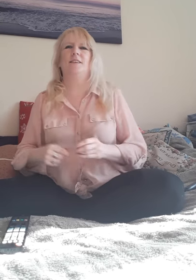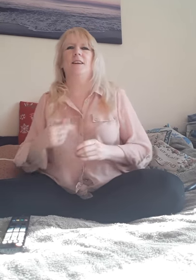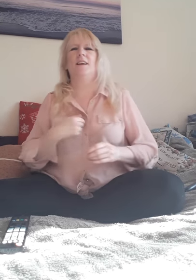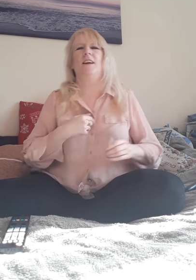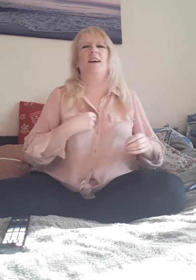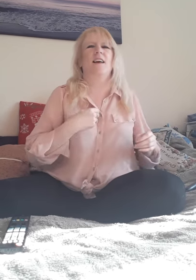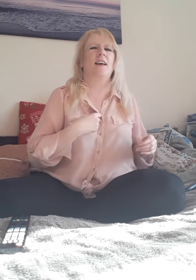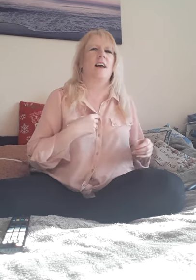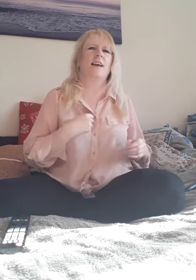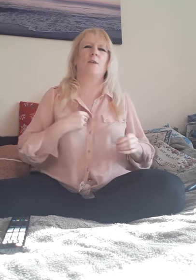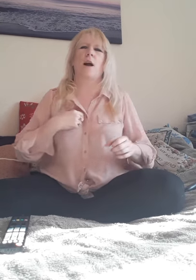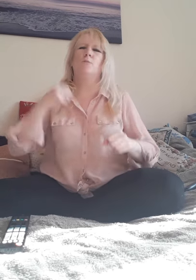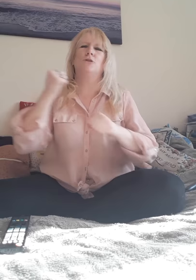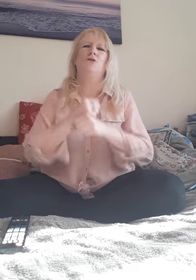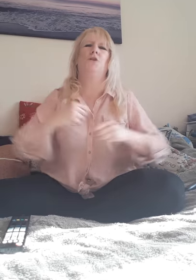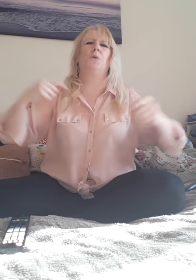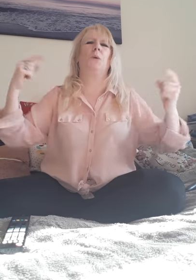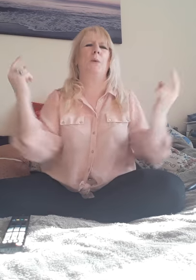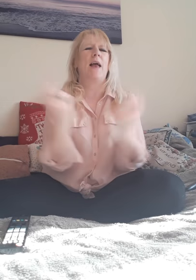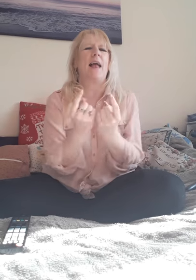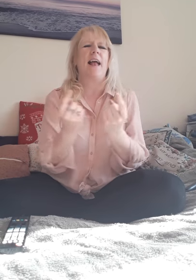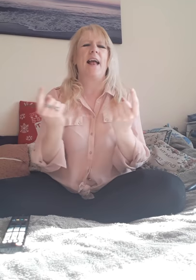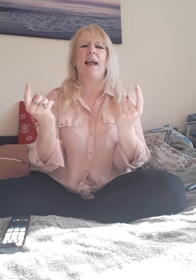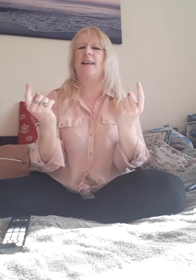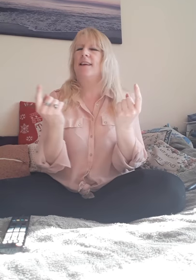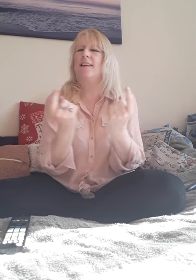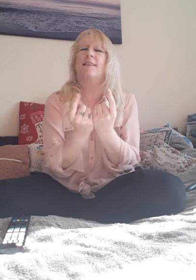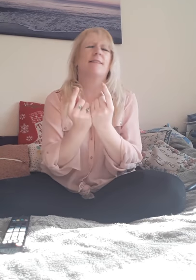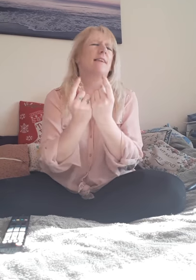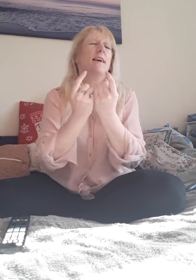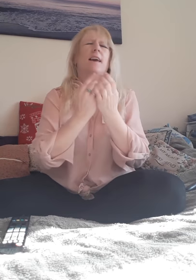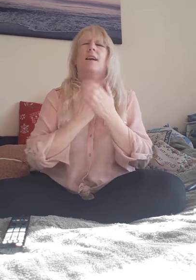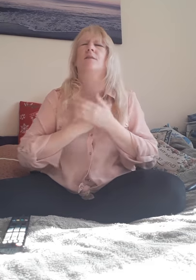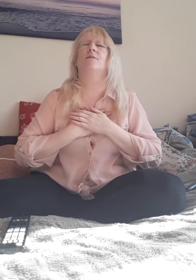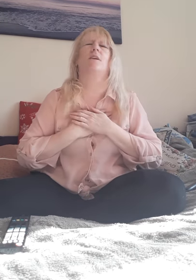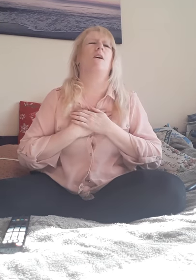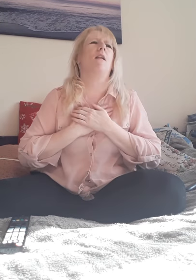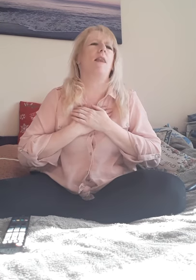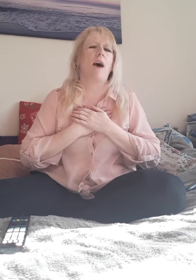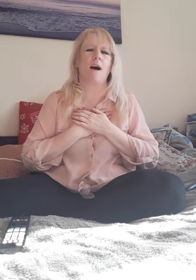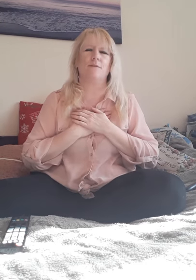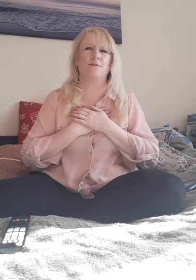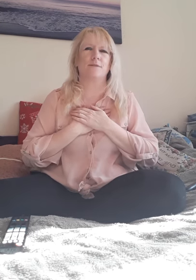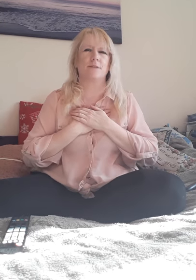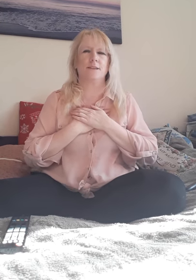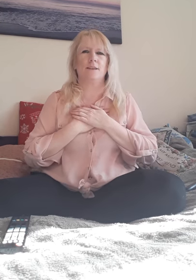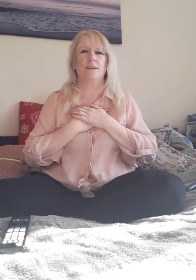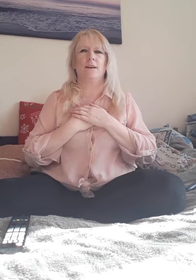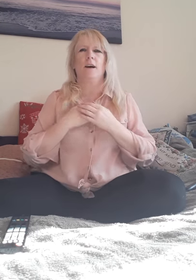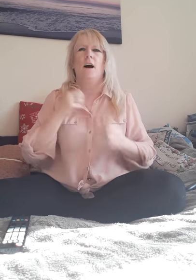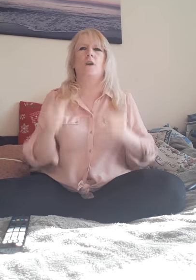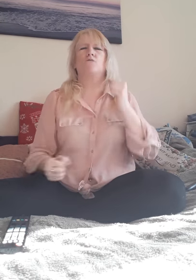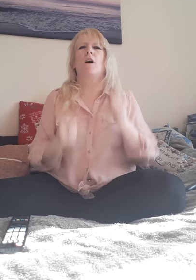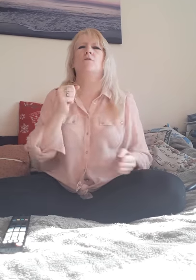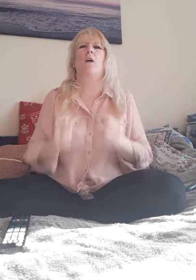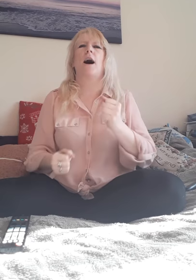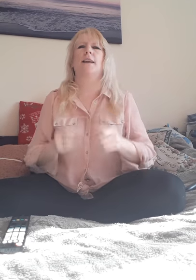And I would do anything for love, I'd rather run